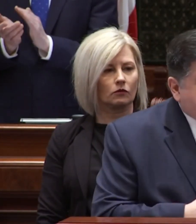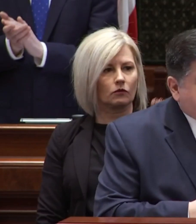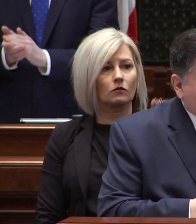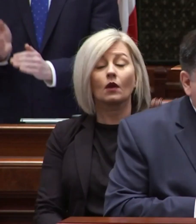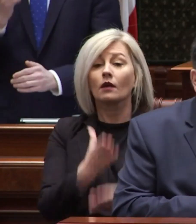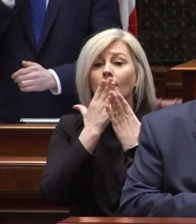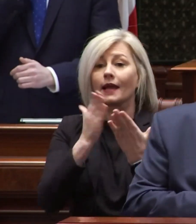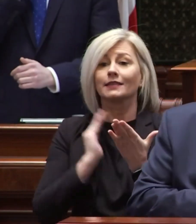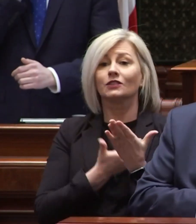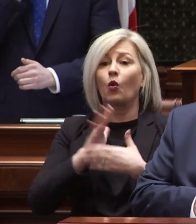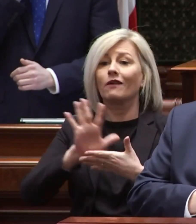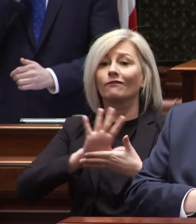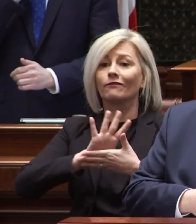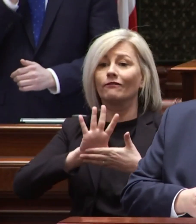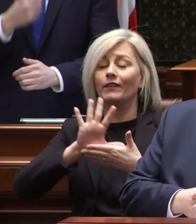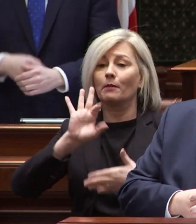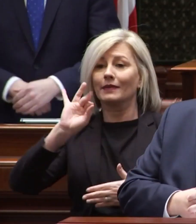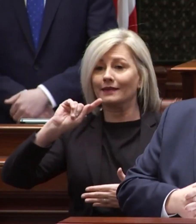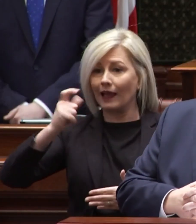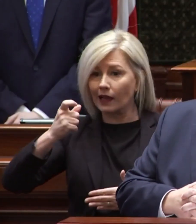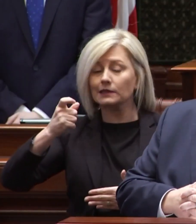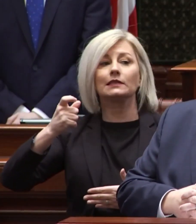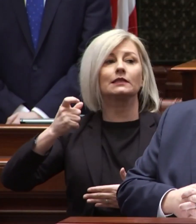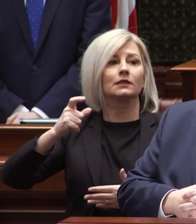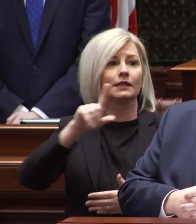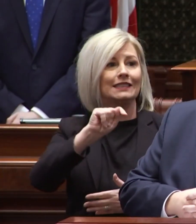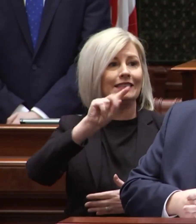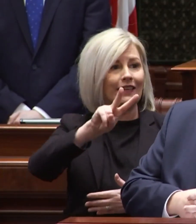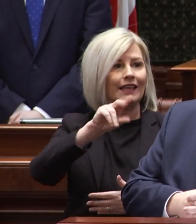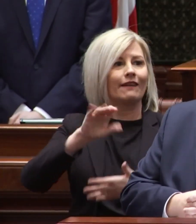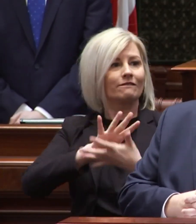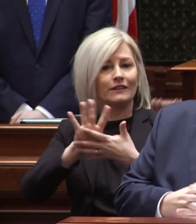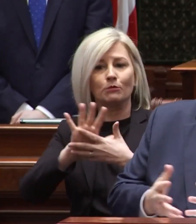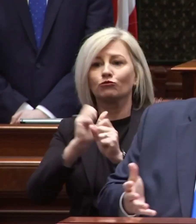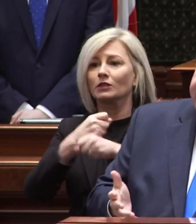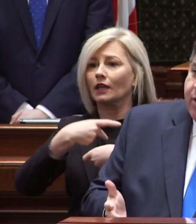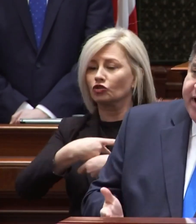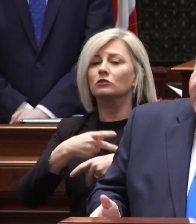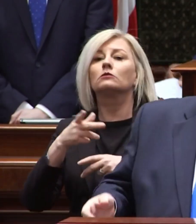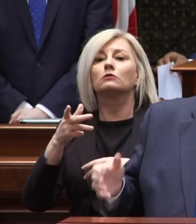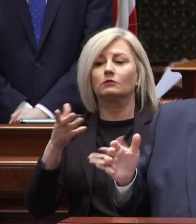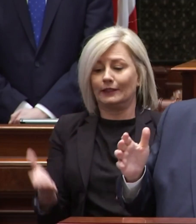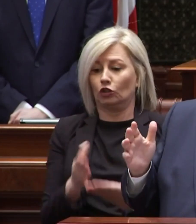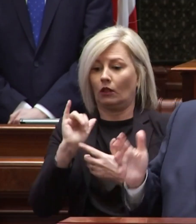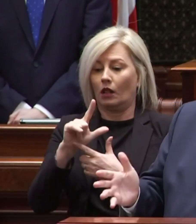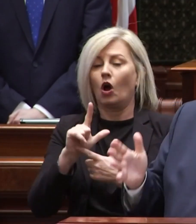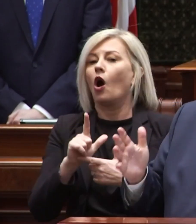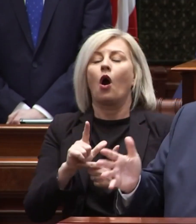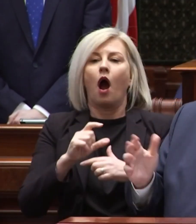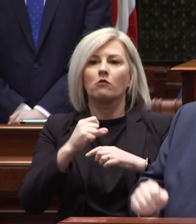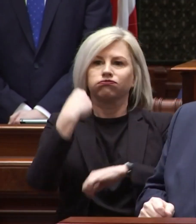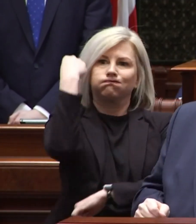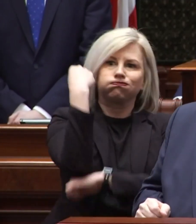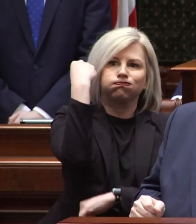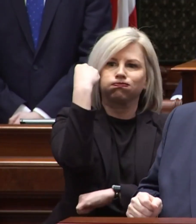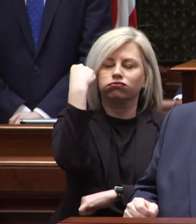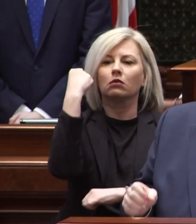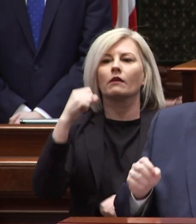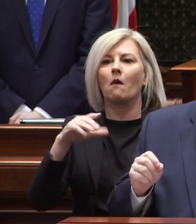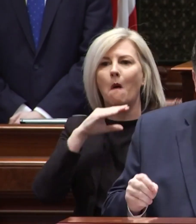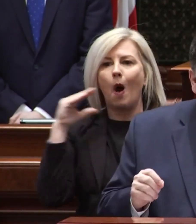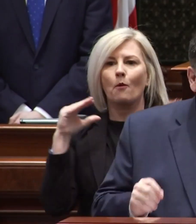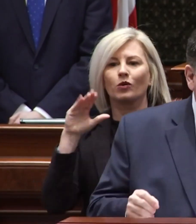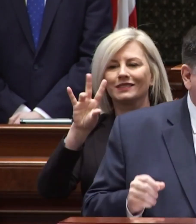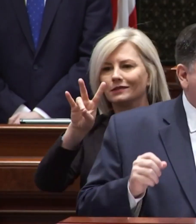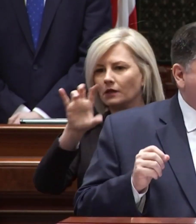thanks to our film tax credit tv and film production revenue in illinois reached a record high last year of